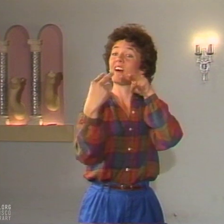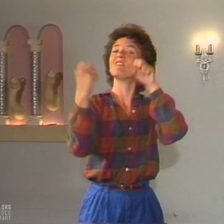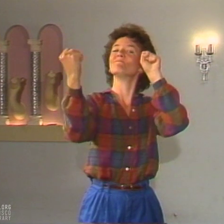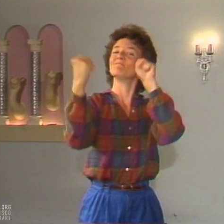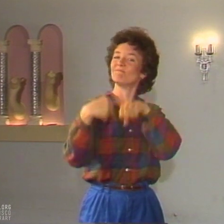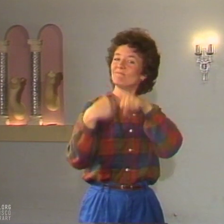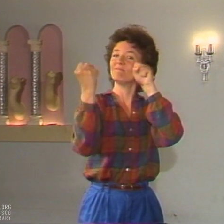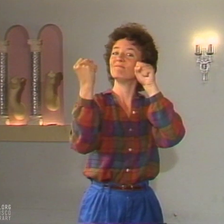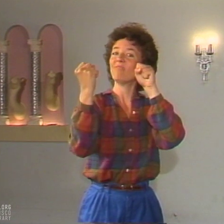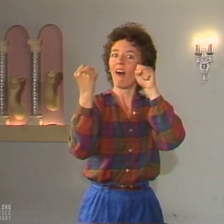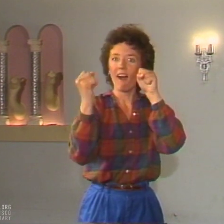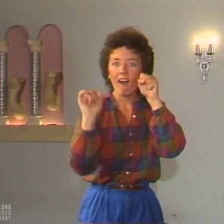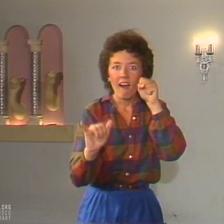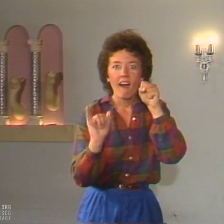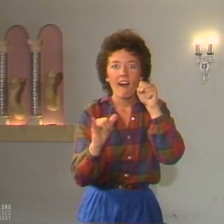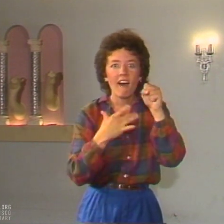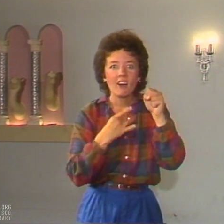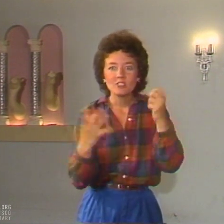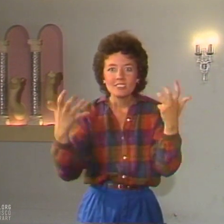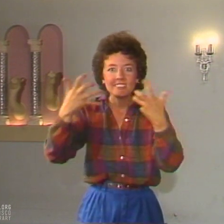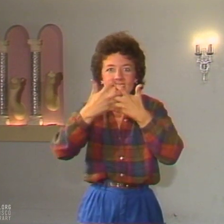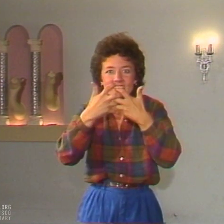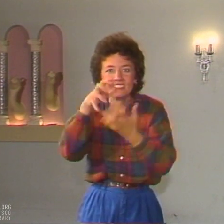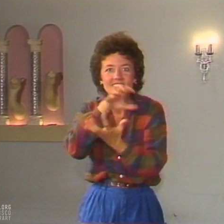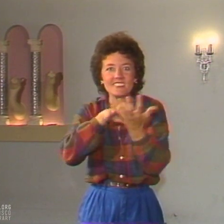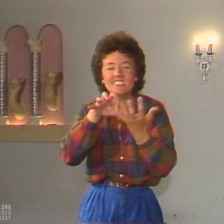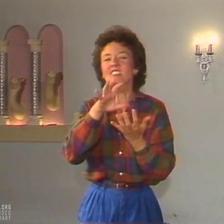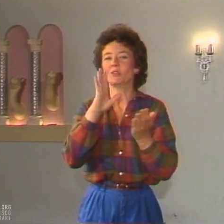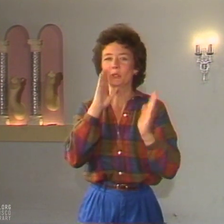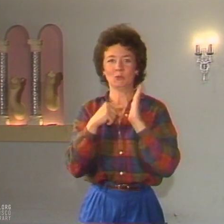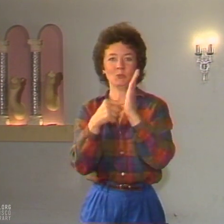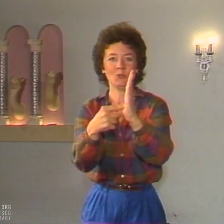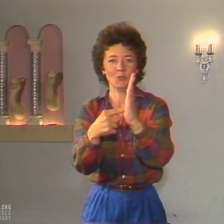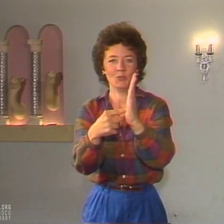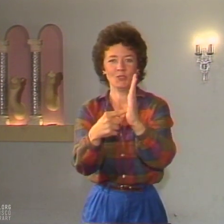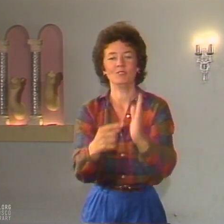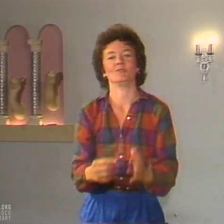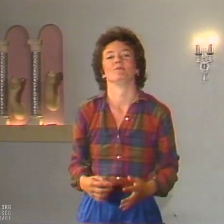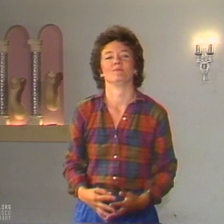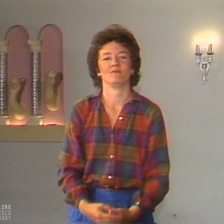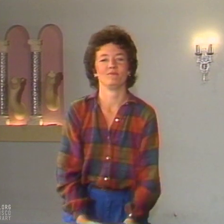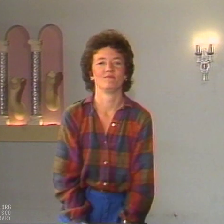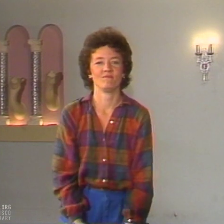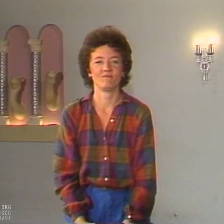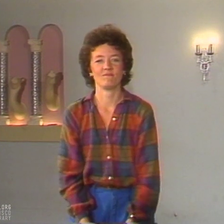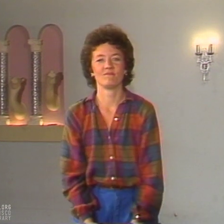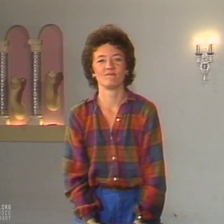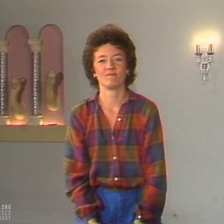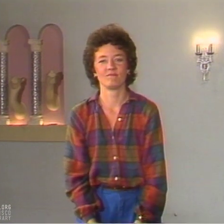I to I and coming to agreement. Here you'll see both the written and signed versions working together.